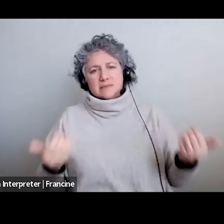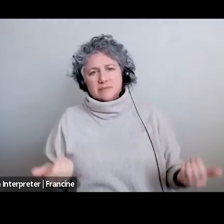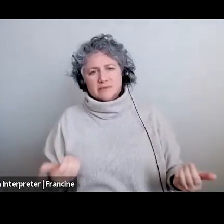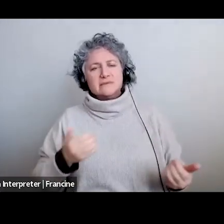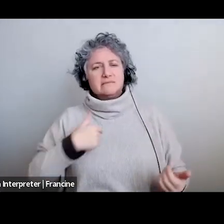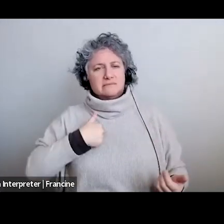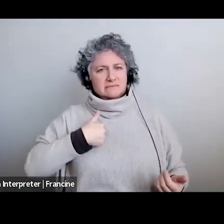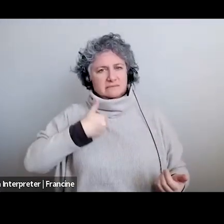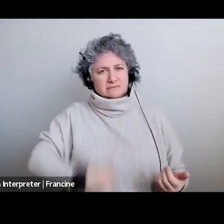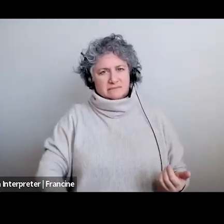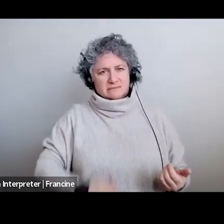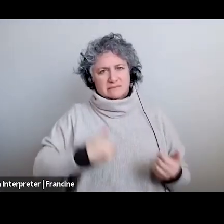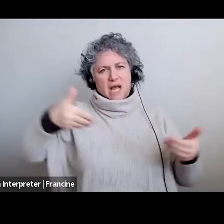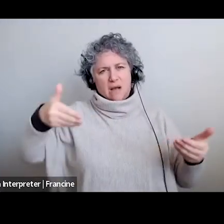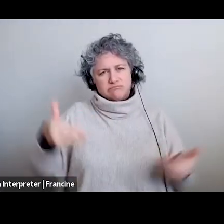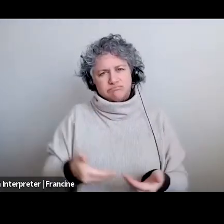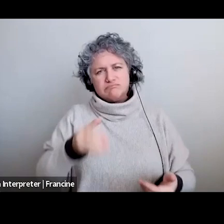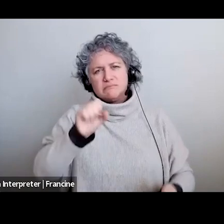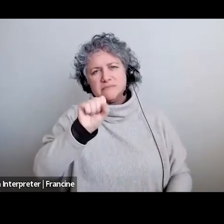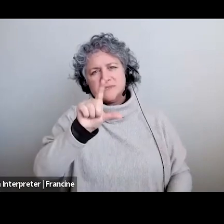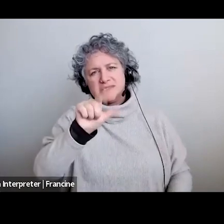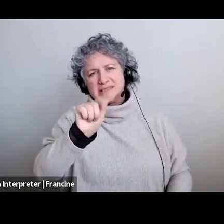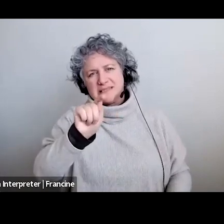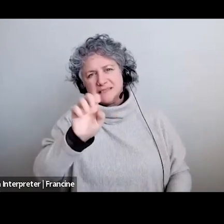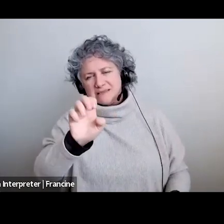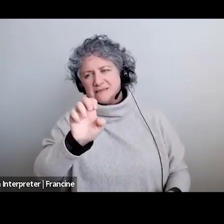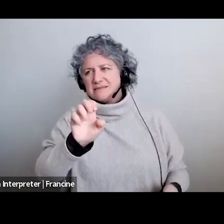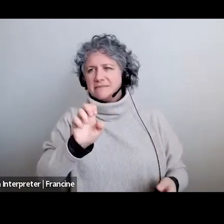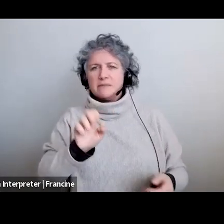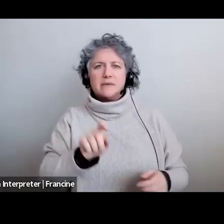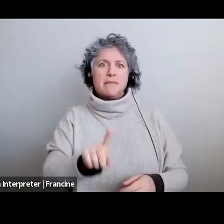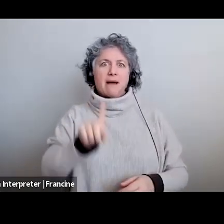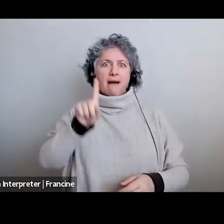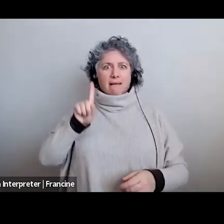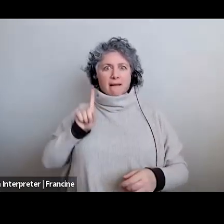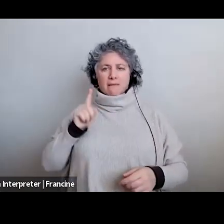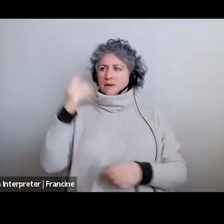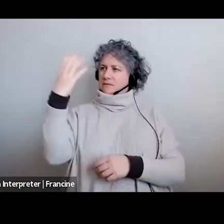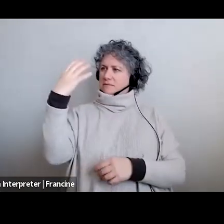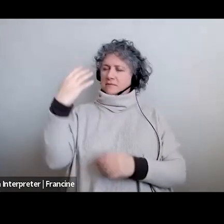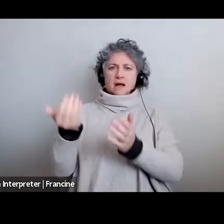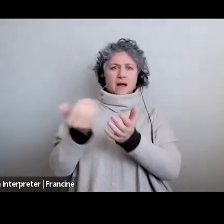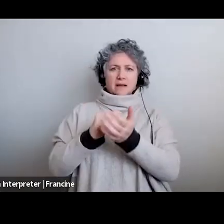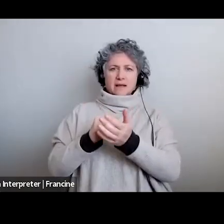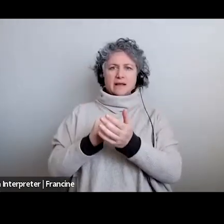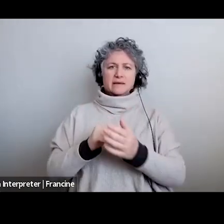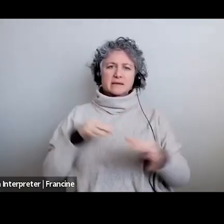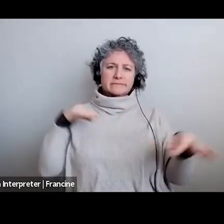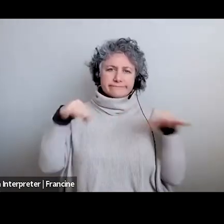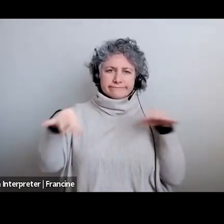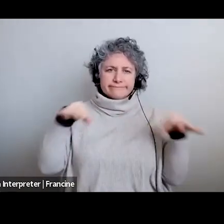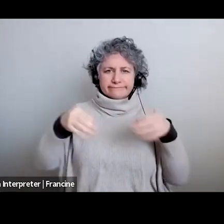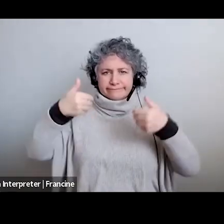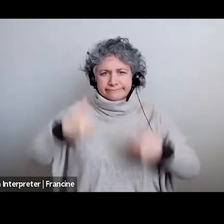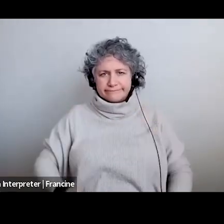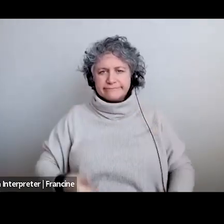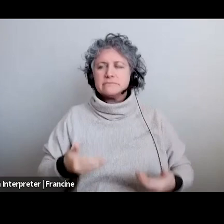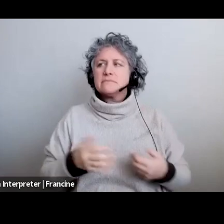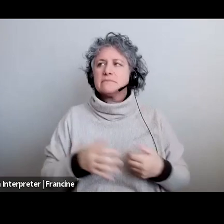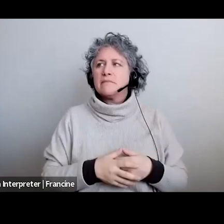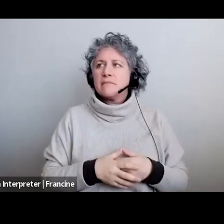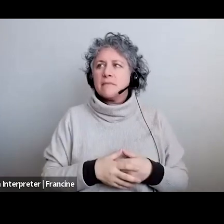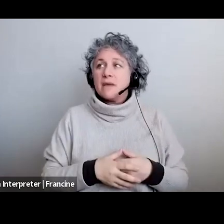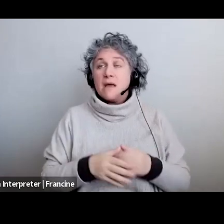and then probably do it again and do your your slate at that point um in terms of uh the